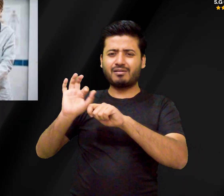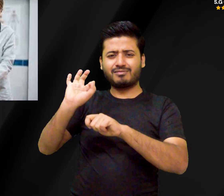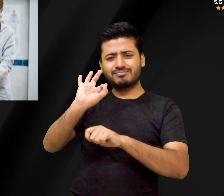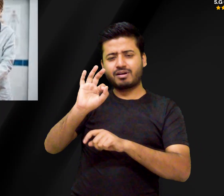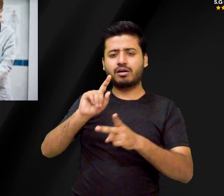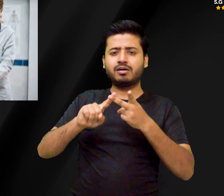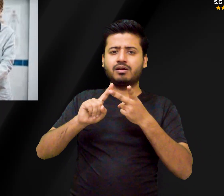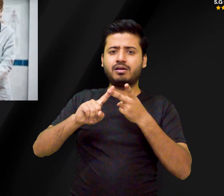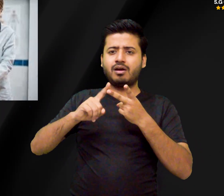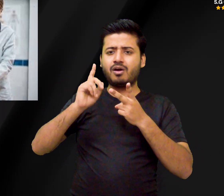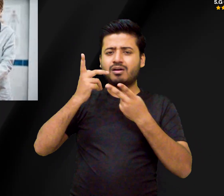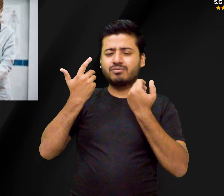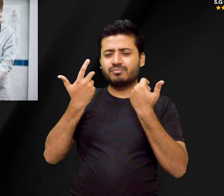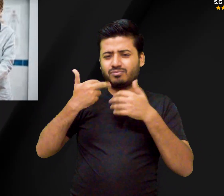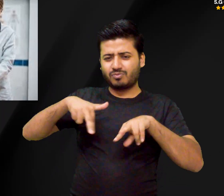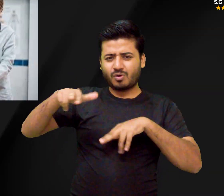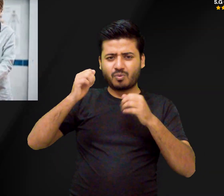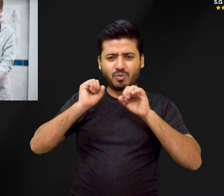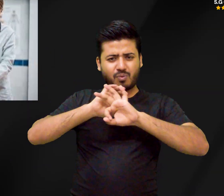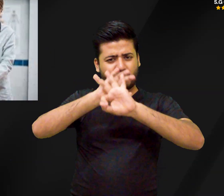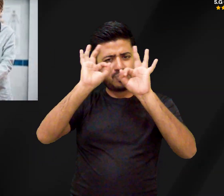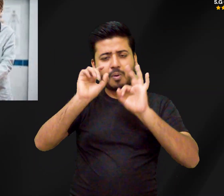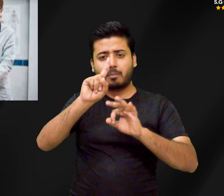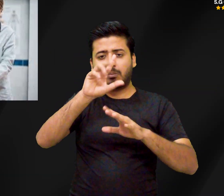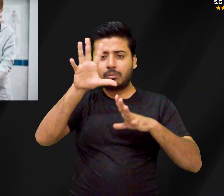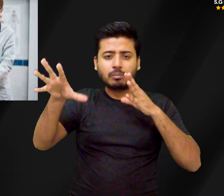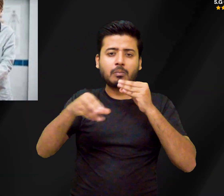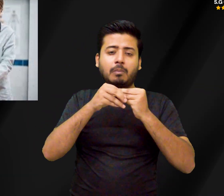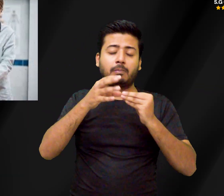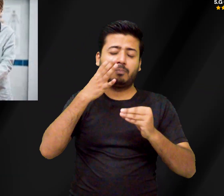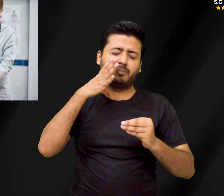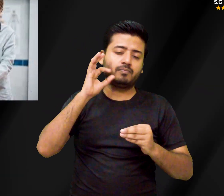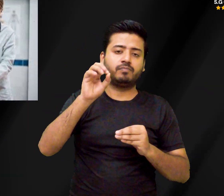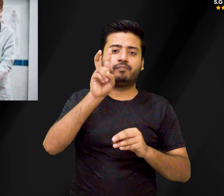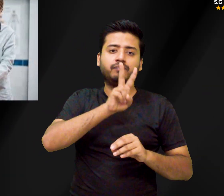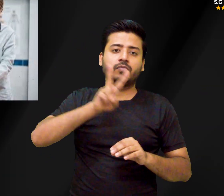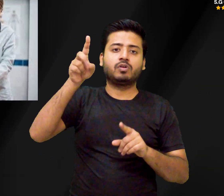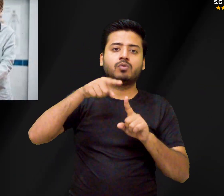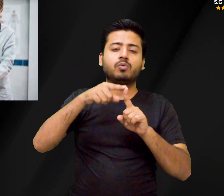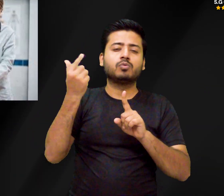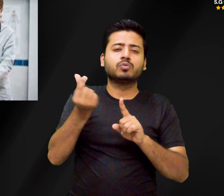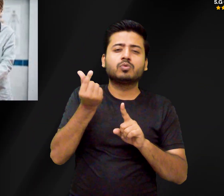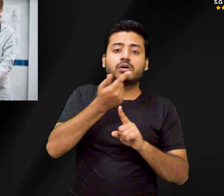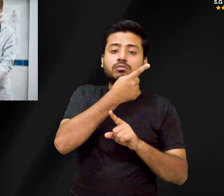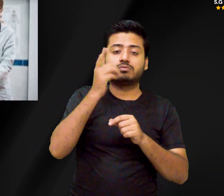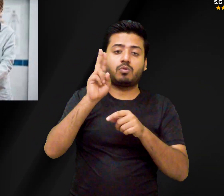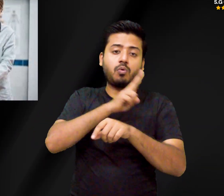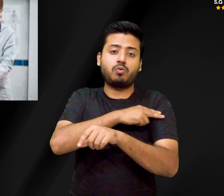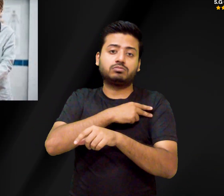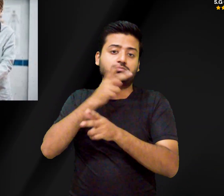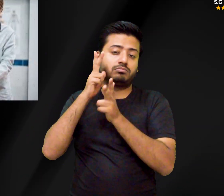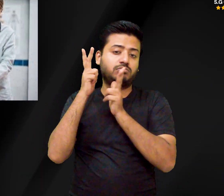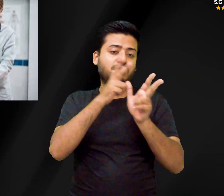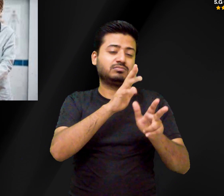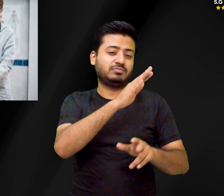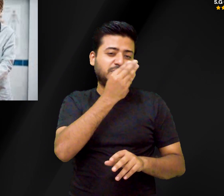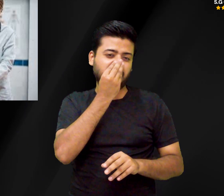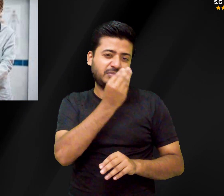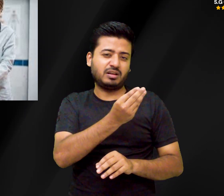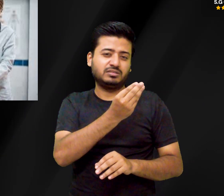cancer. Experts recommend a balanced approach. Time of day. The ideal time for sun exposure to produce vitamin D is